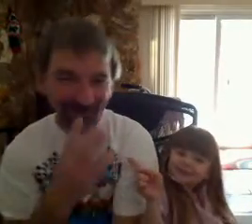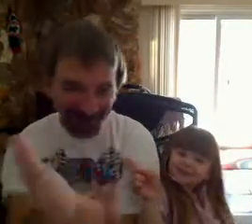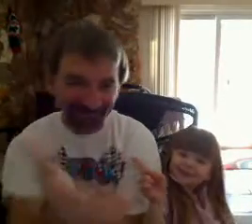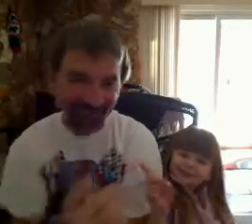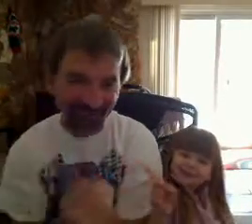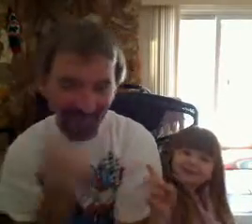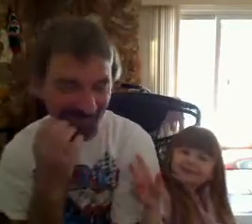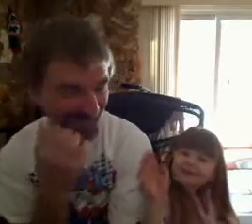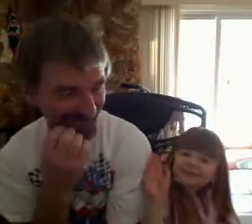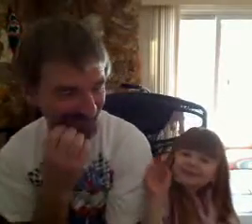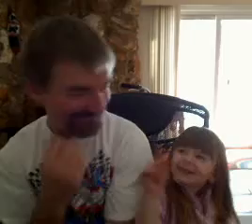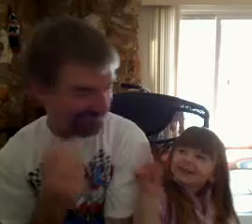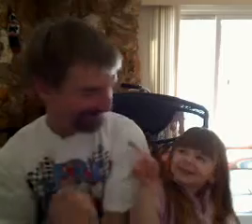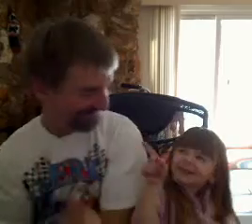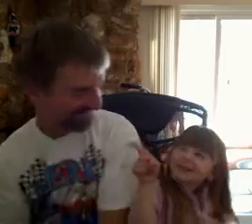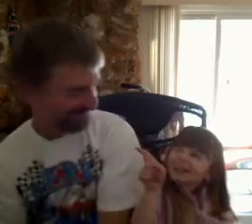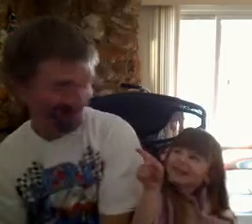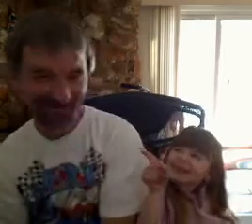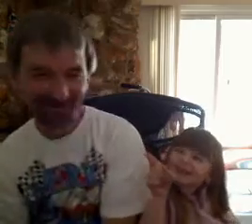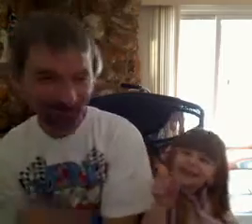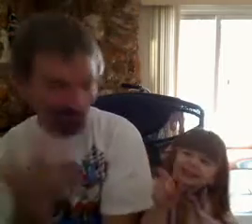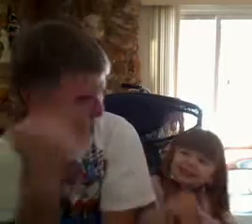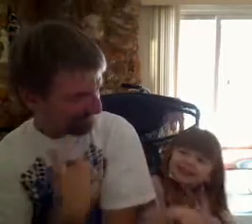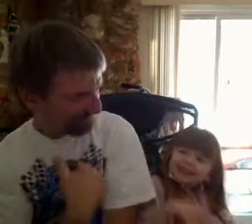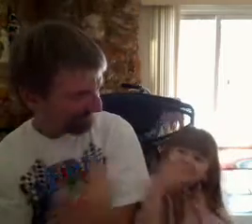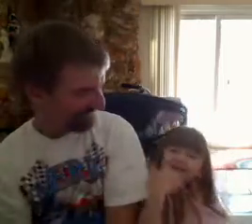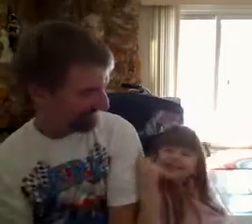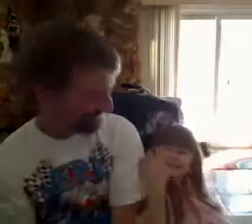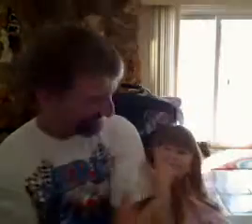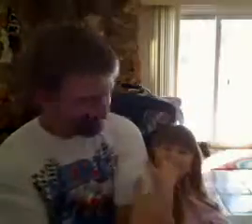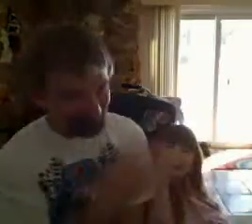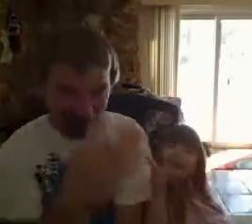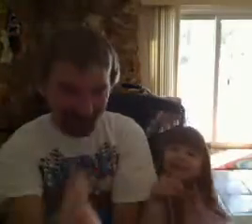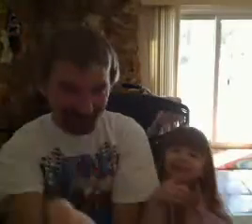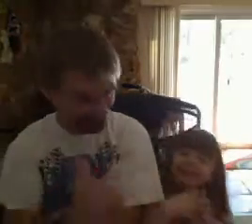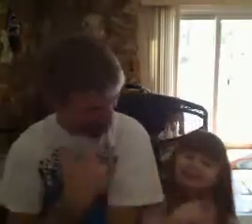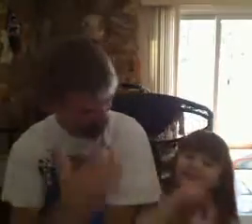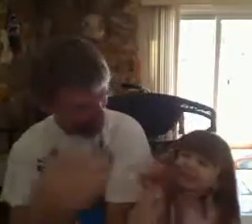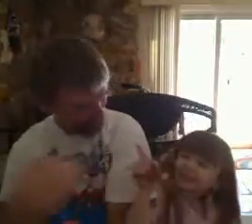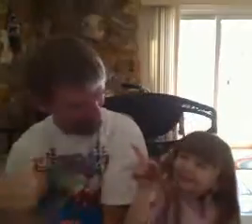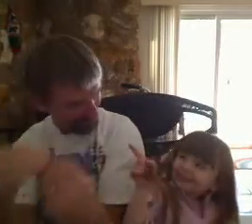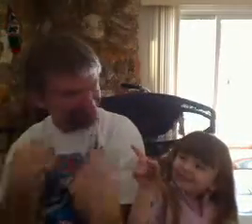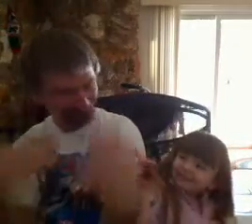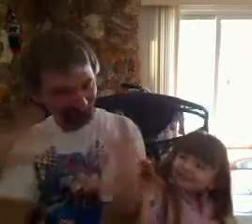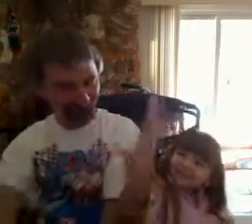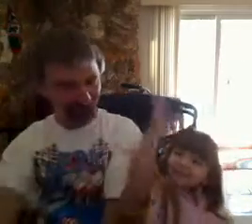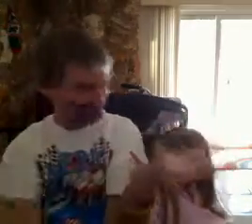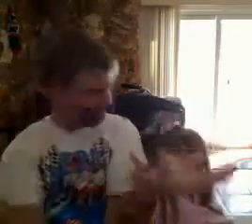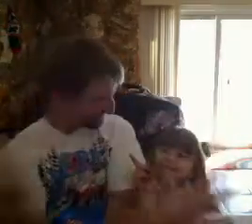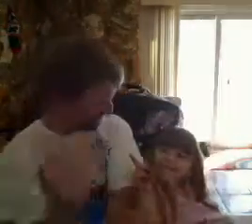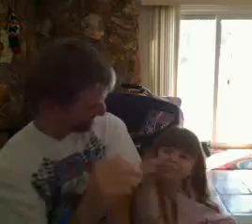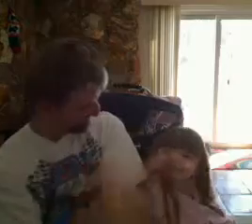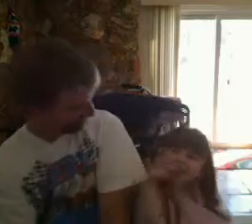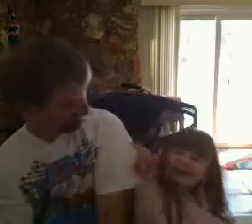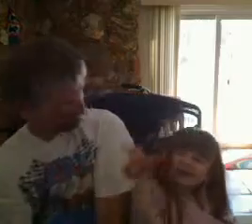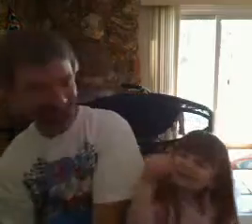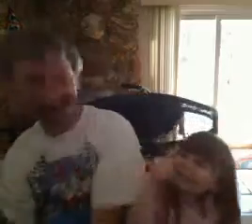No! Oh, no, no, no, no,